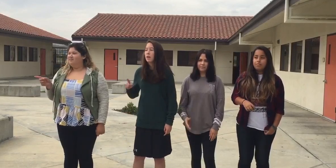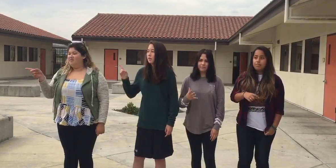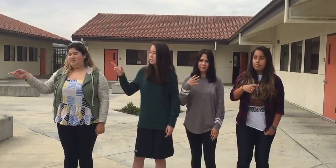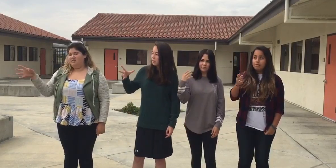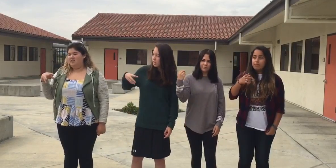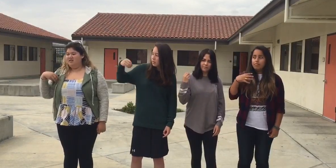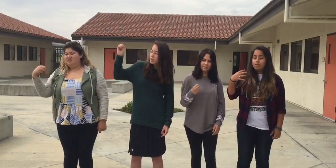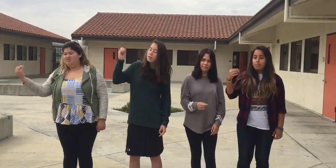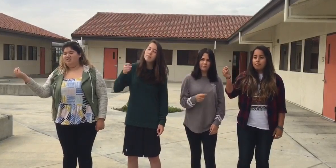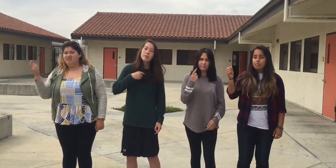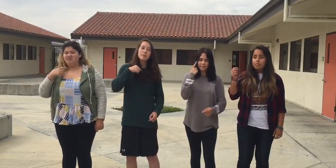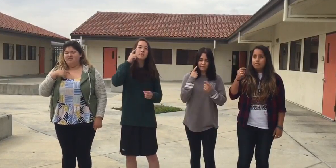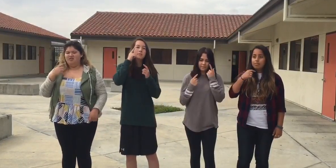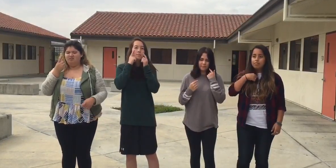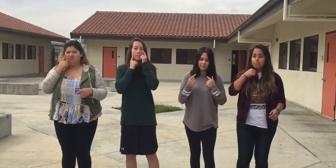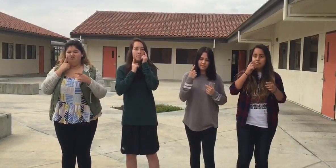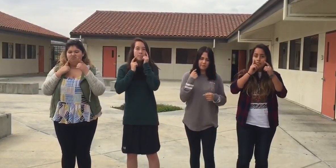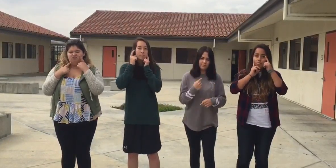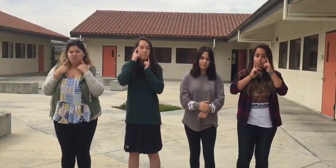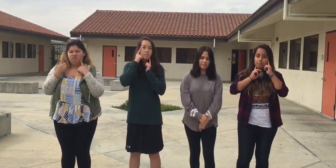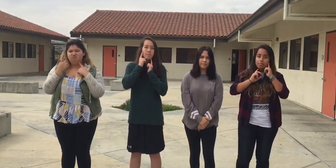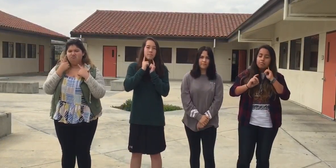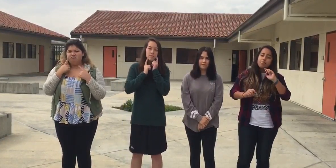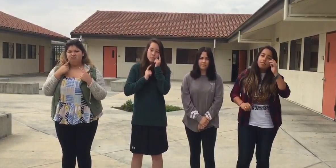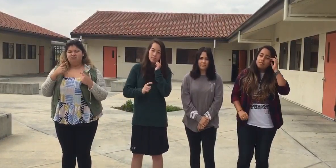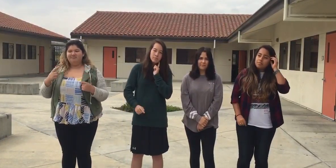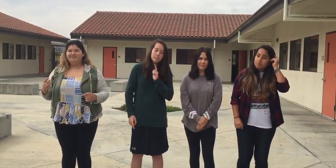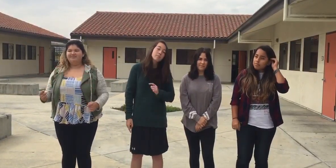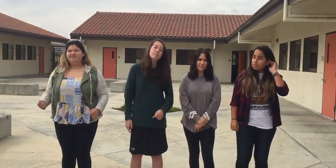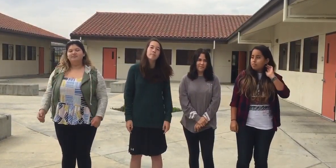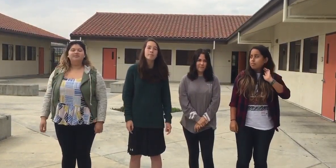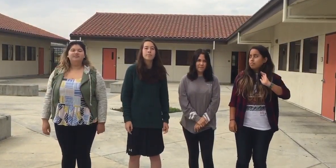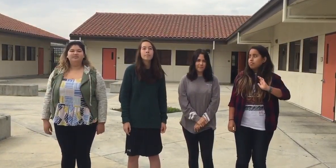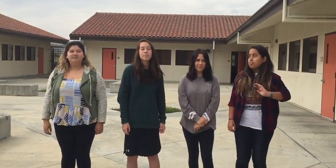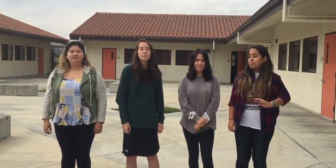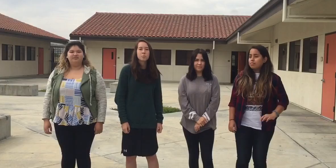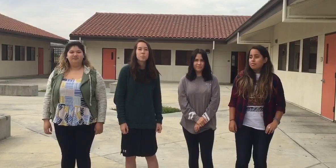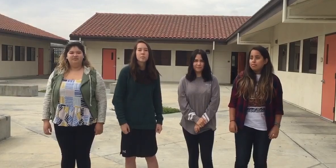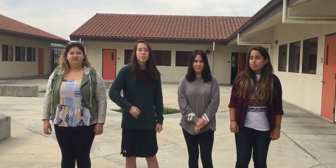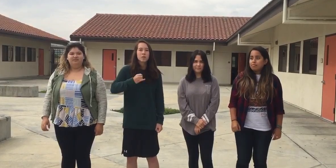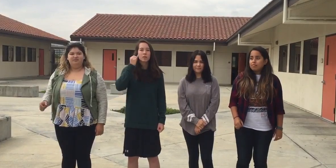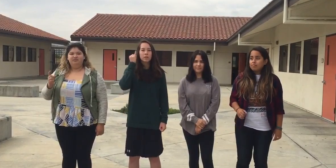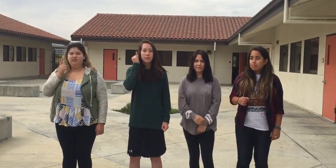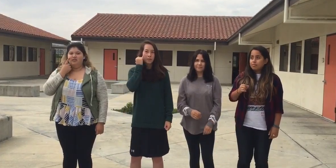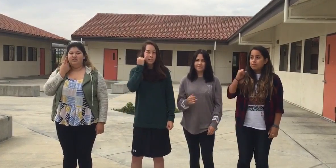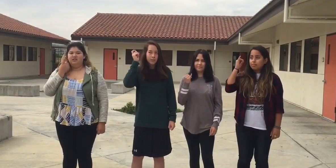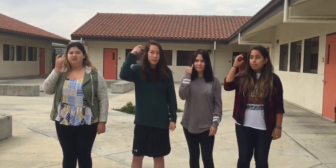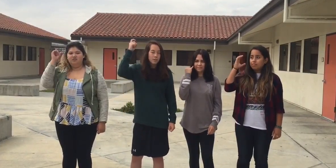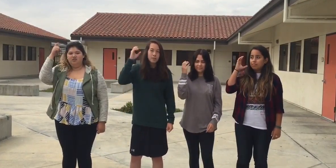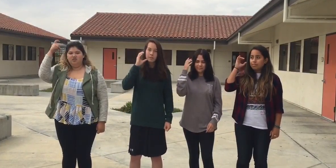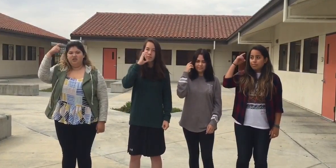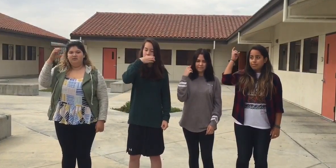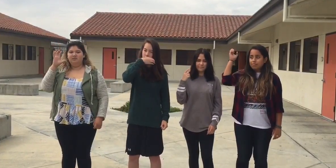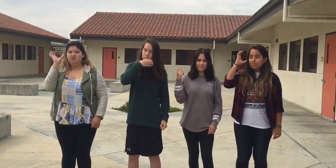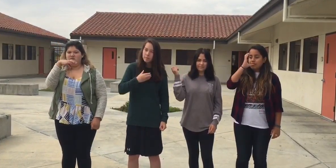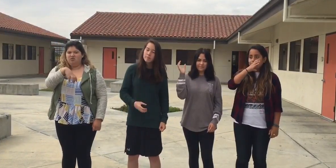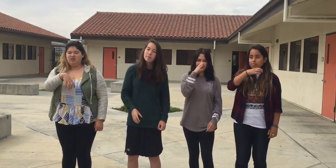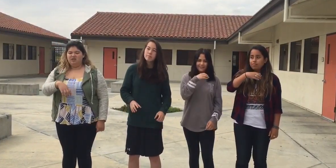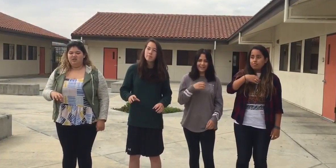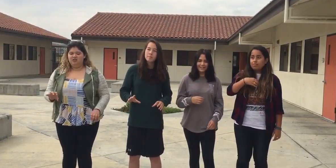To ten million fireflies I'm weird cause I hate goodbyes I got misty eyes As they said